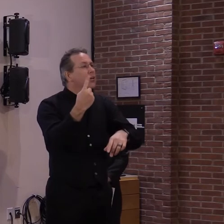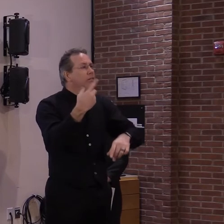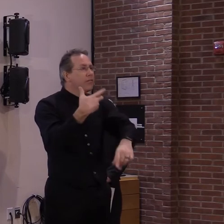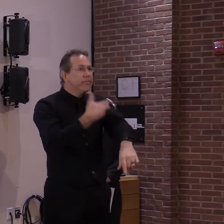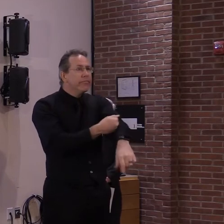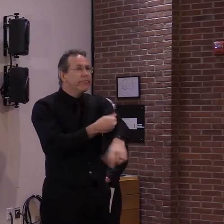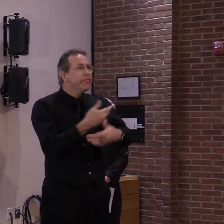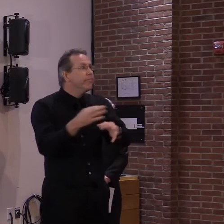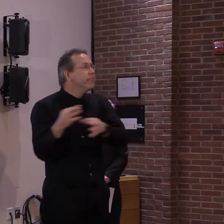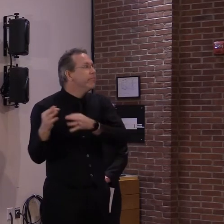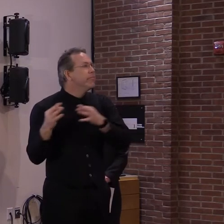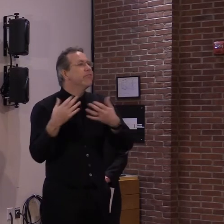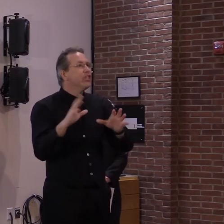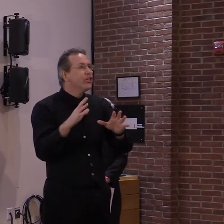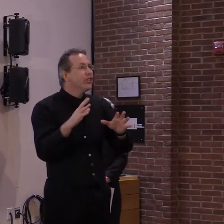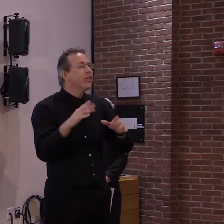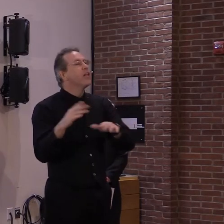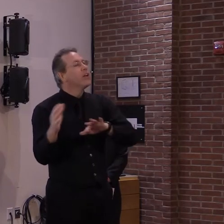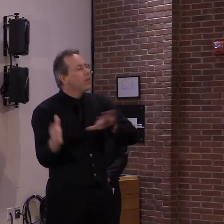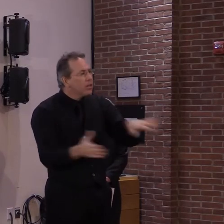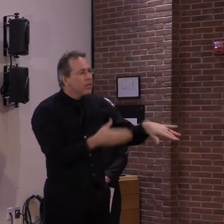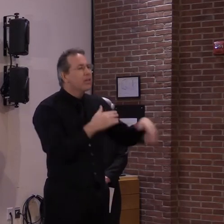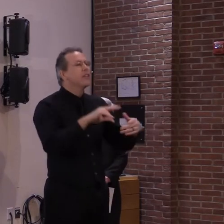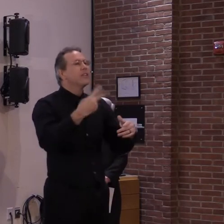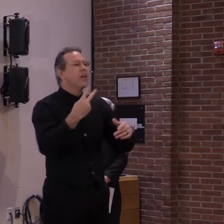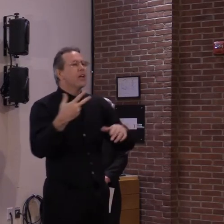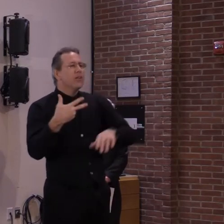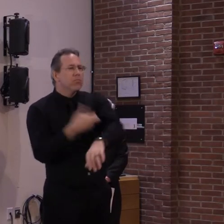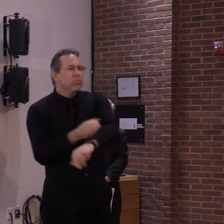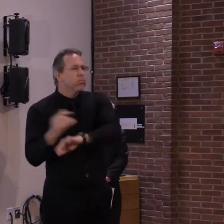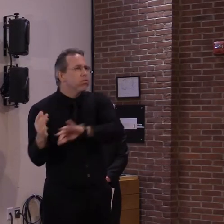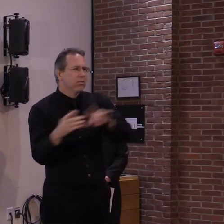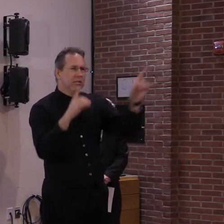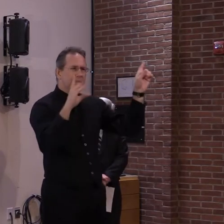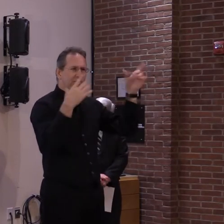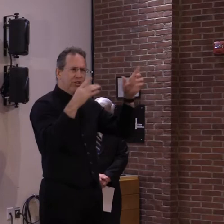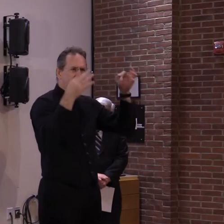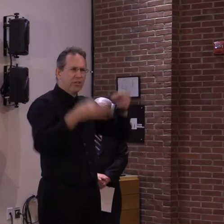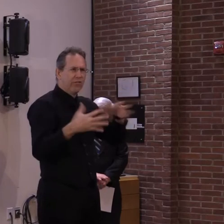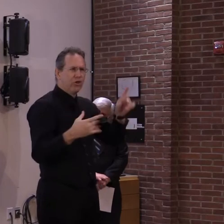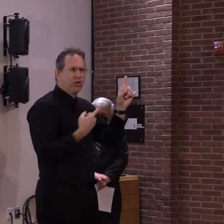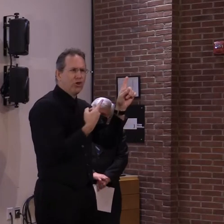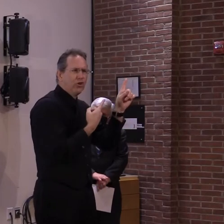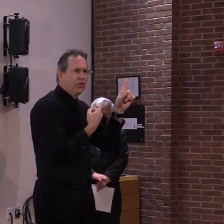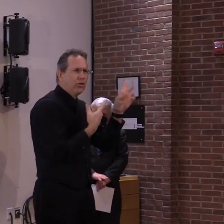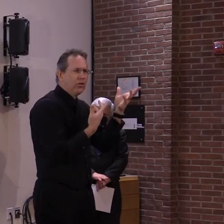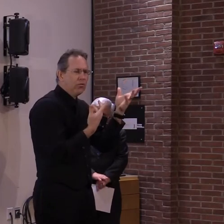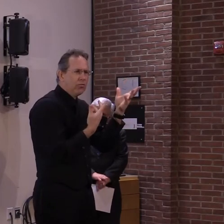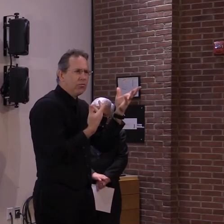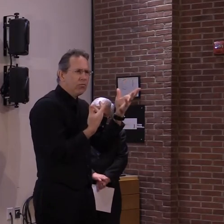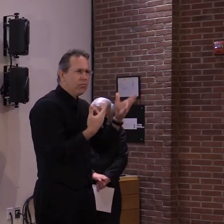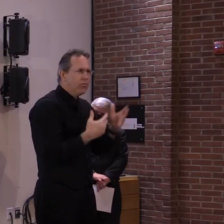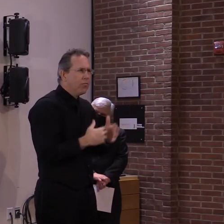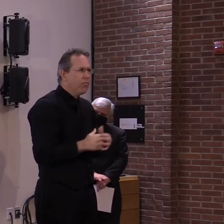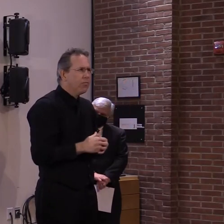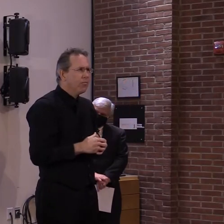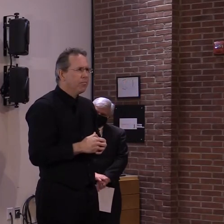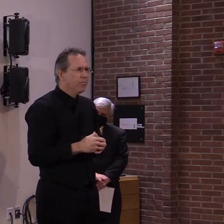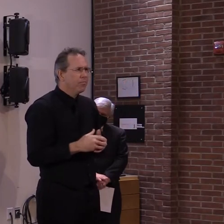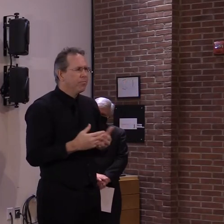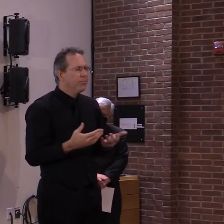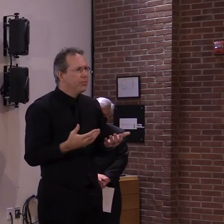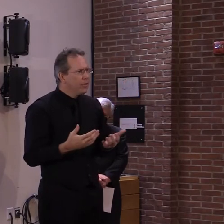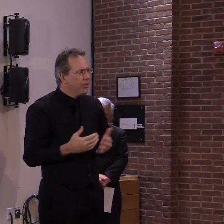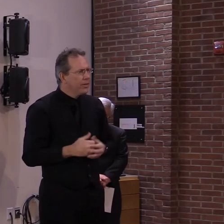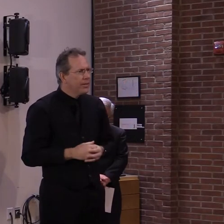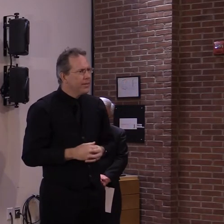and then hit or miss on the second shot, depending if there's still vaccine left over at a later time, and God knows when that later